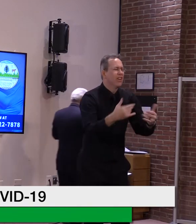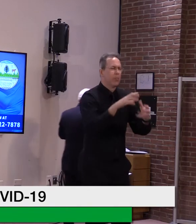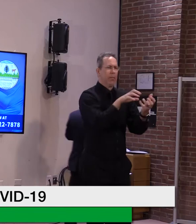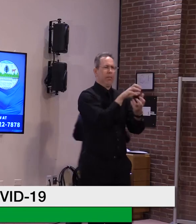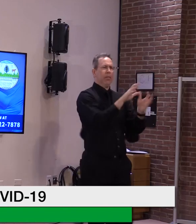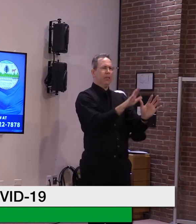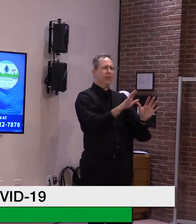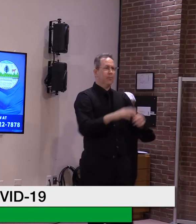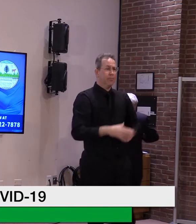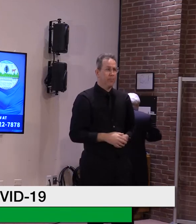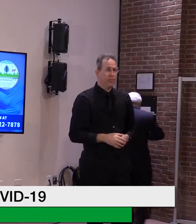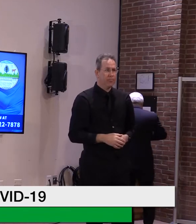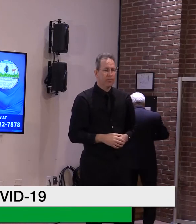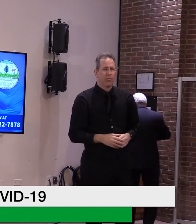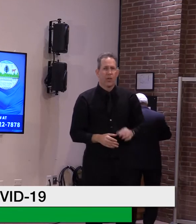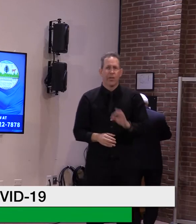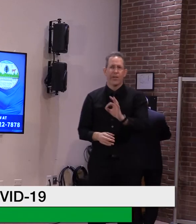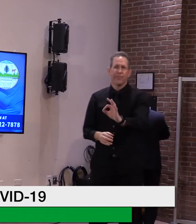Uh,